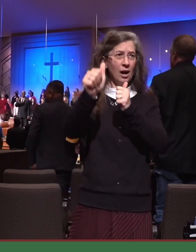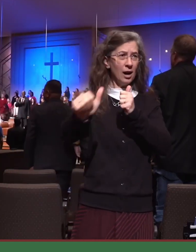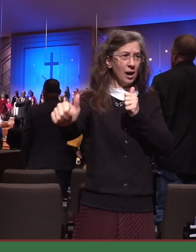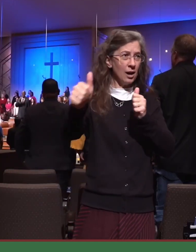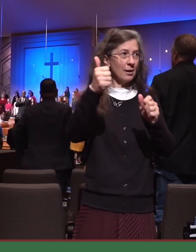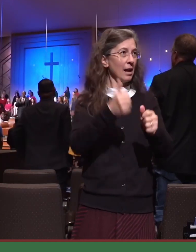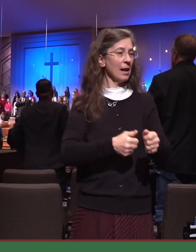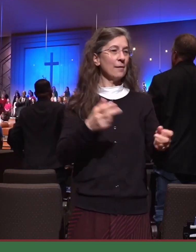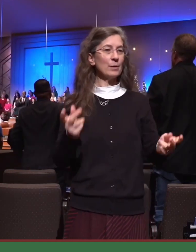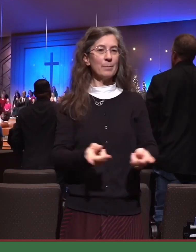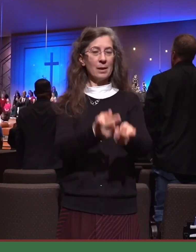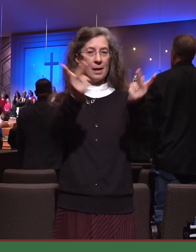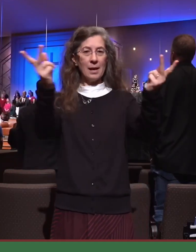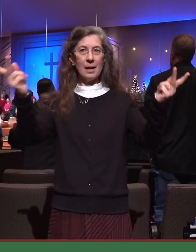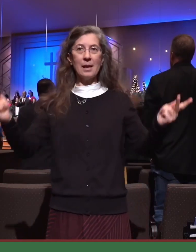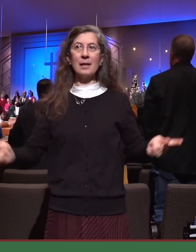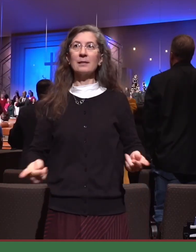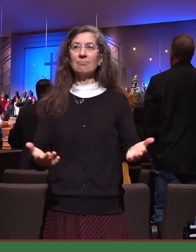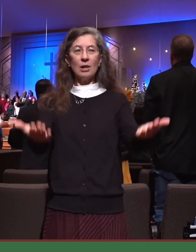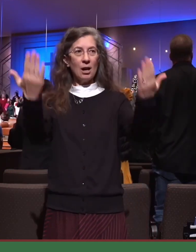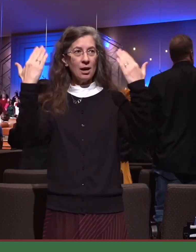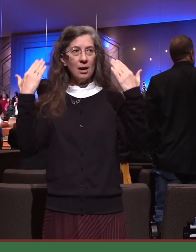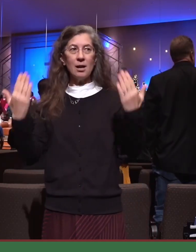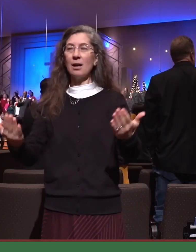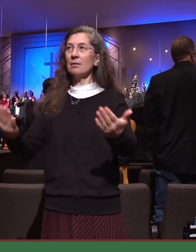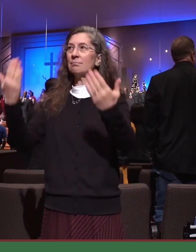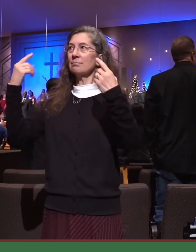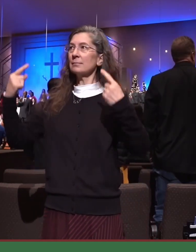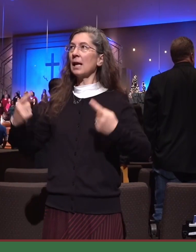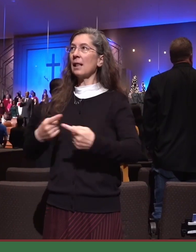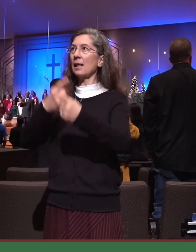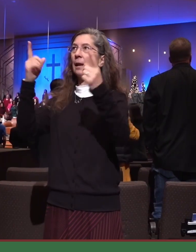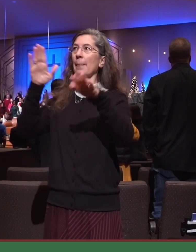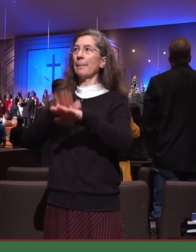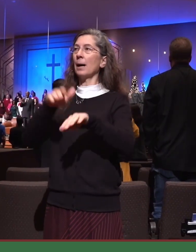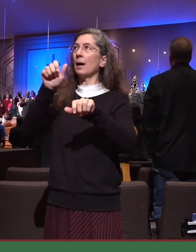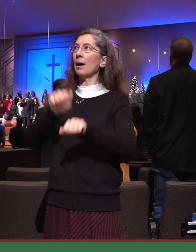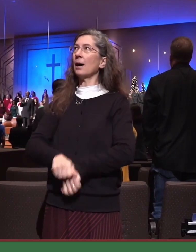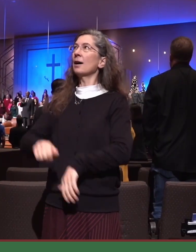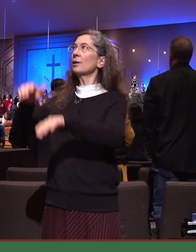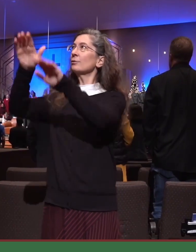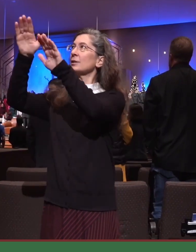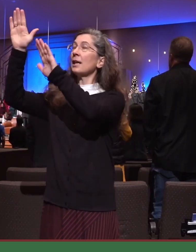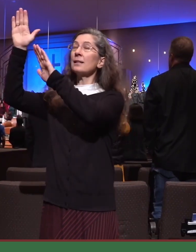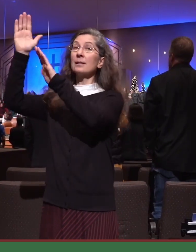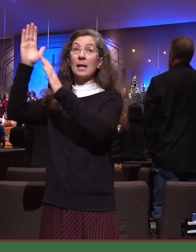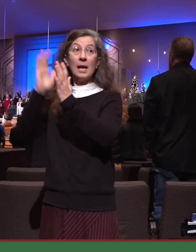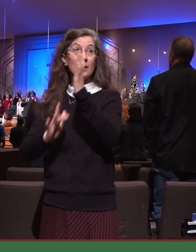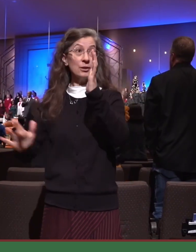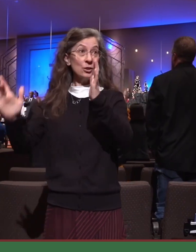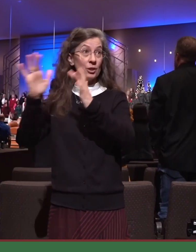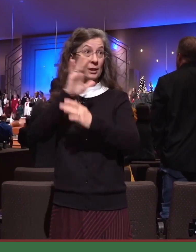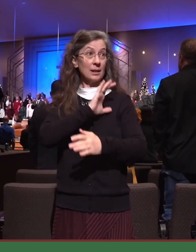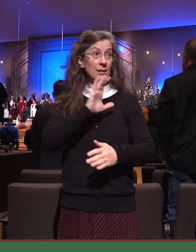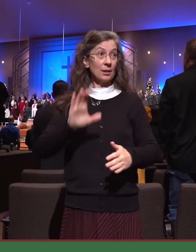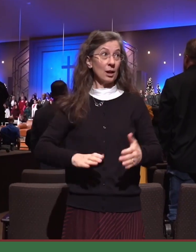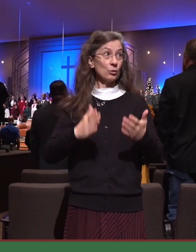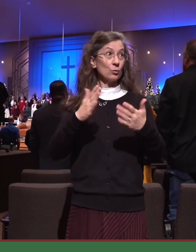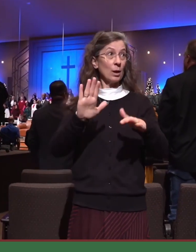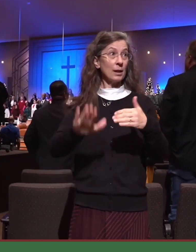everywhere. Go, tell it on the mountain, that Jesus Christ